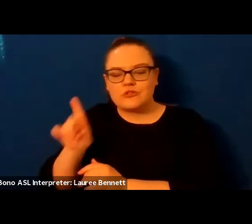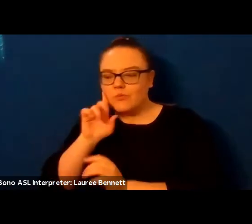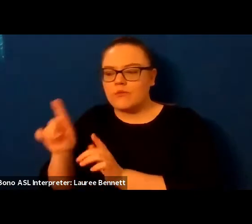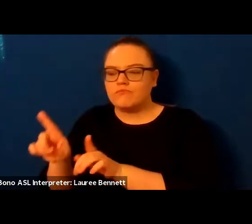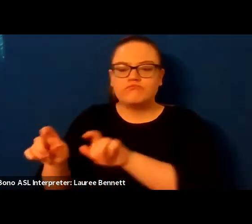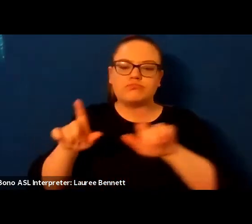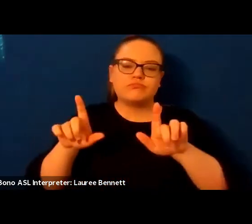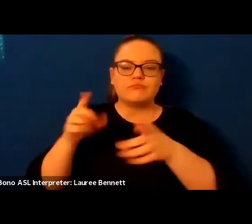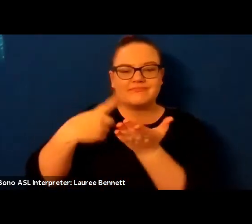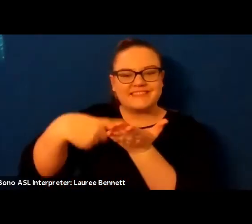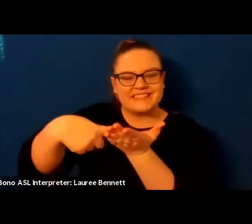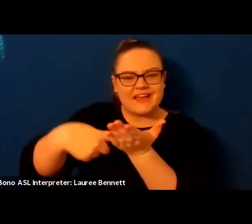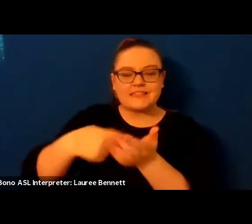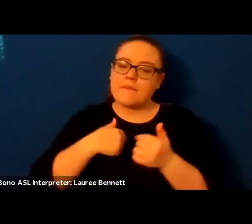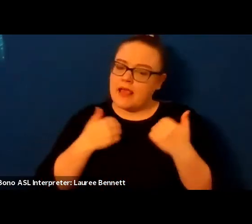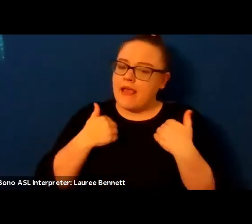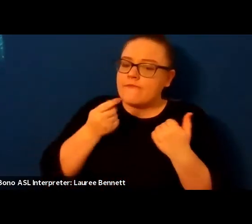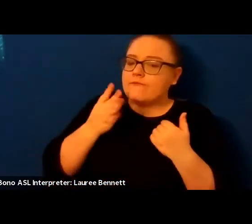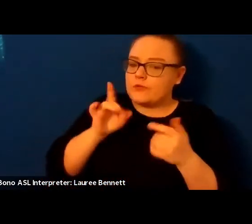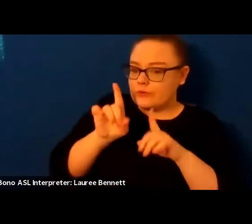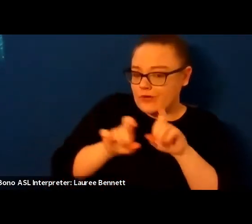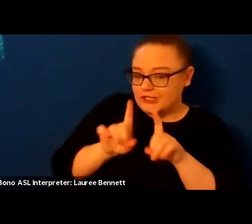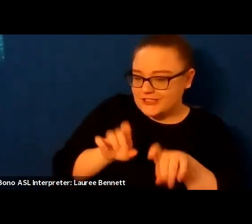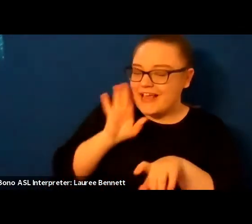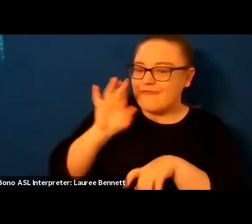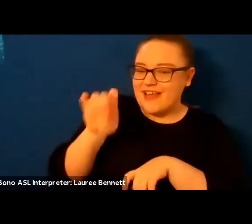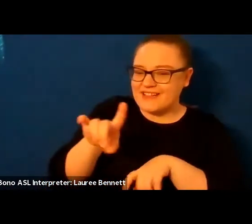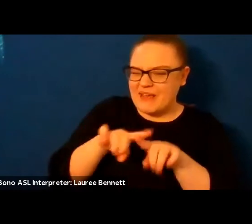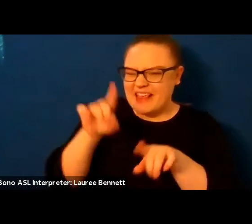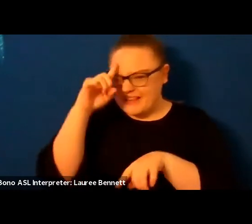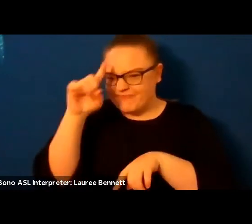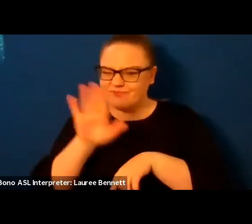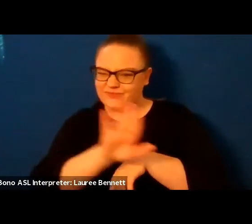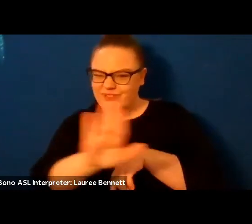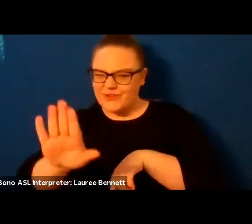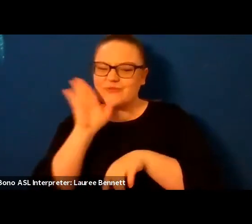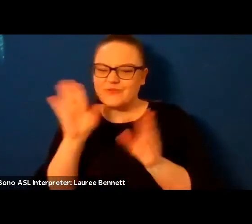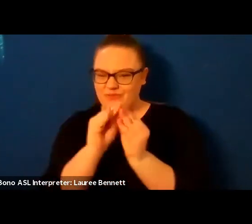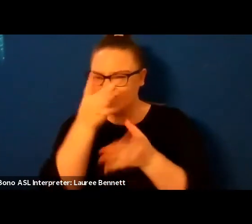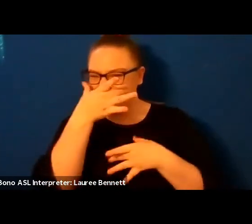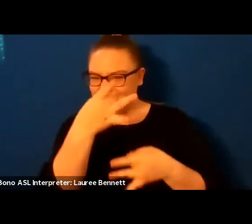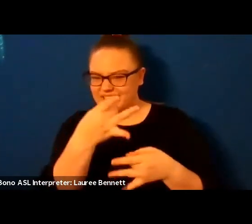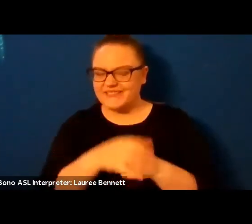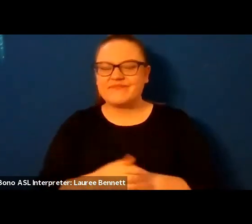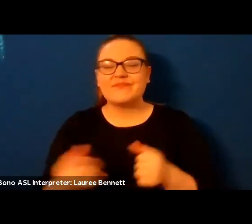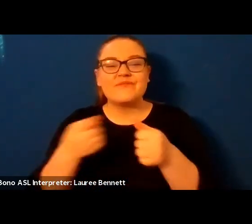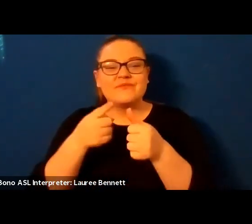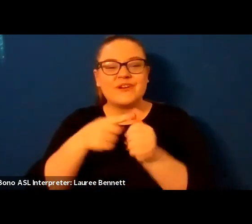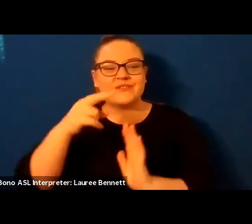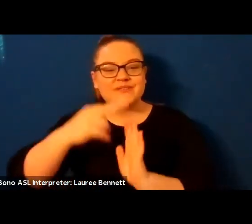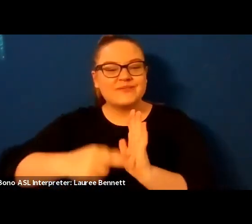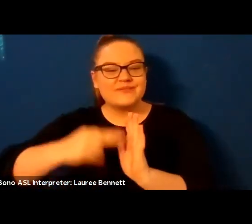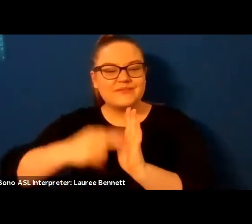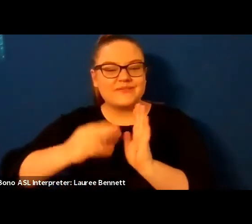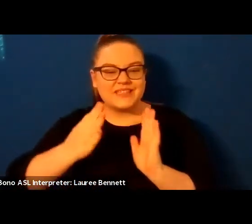probably more interesting um okay so i'm going to go ahead and introduce our readers beginning with the woman